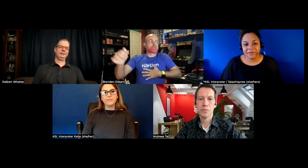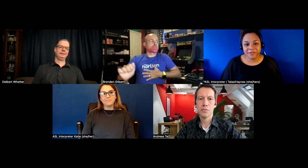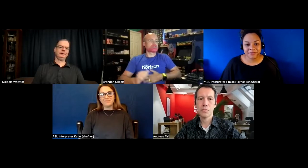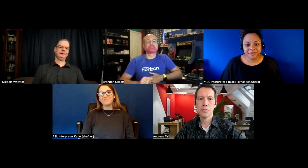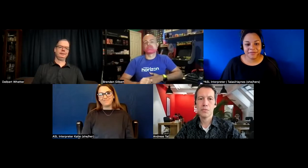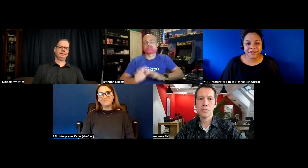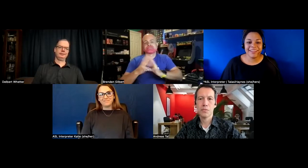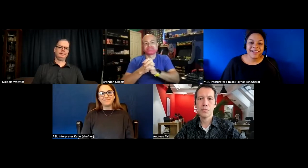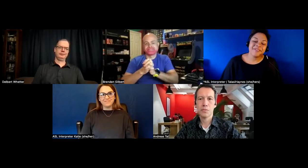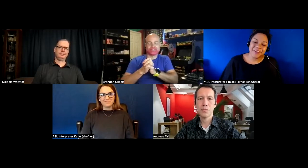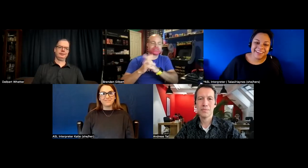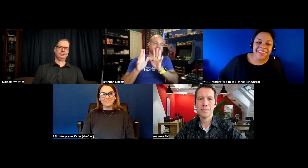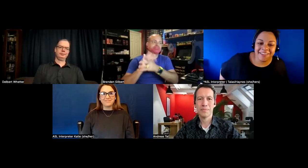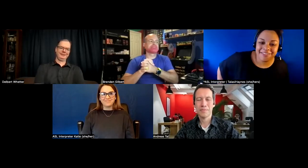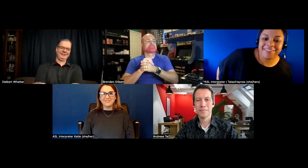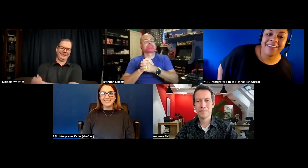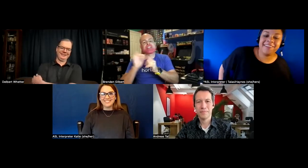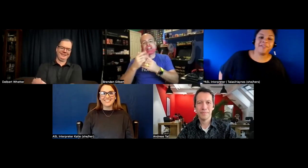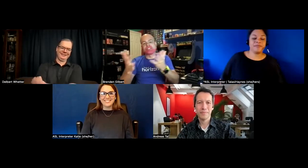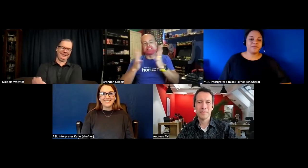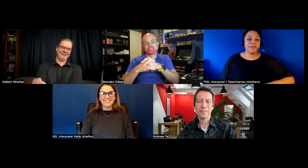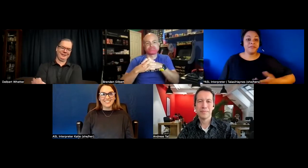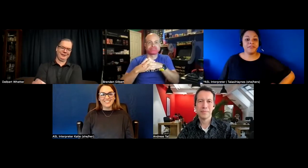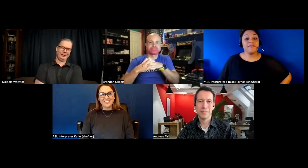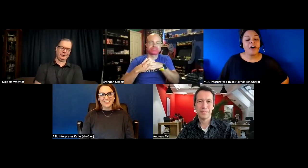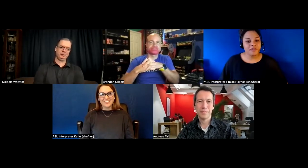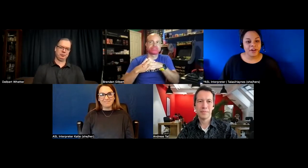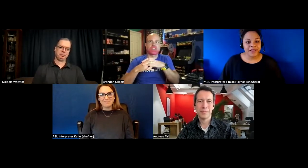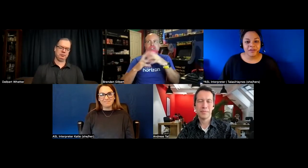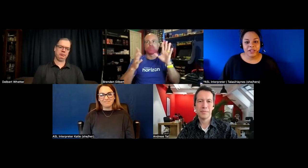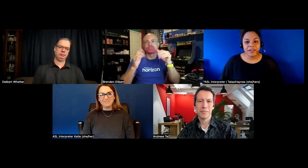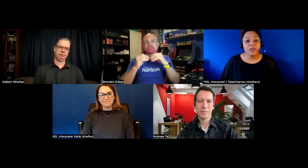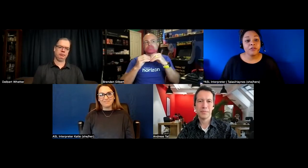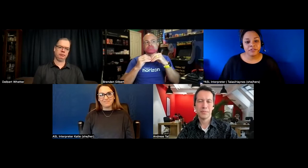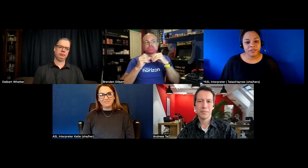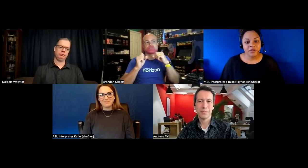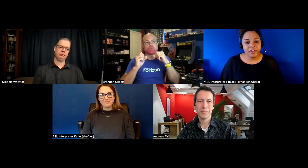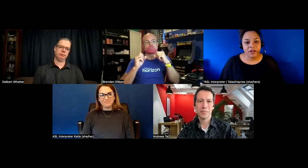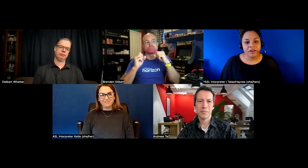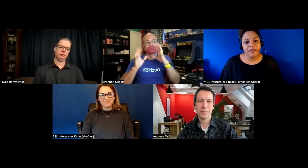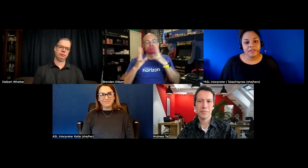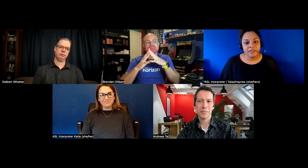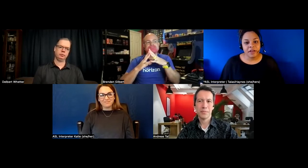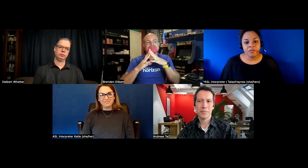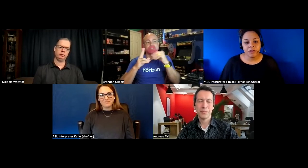yeah exactly so sometimes we leave the the faucet running and we can get alerts um things like that smaller